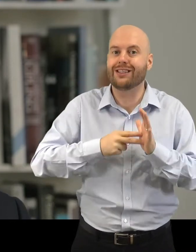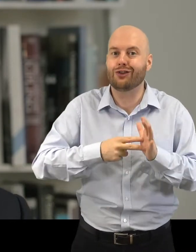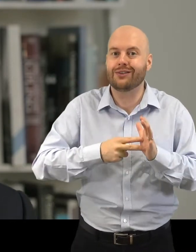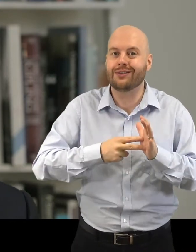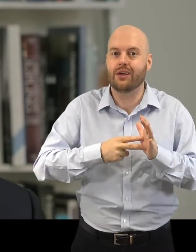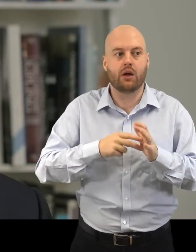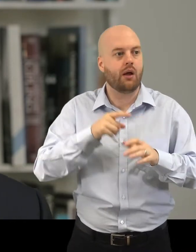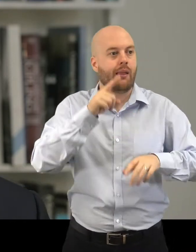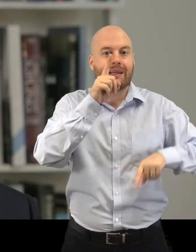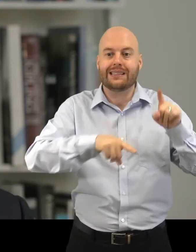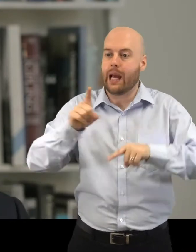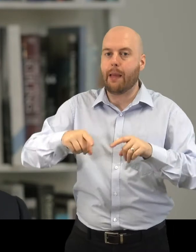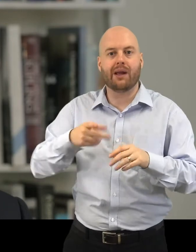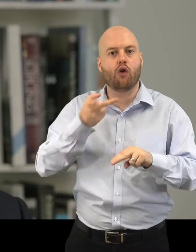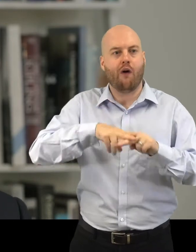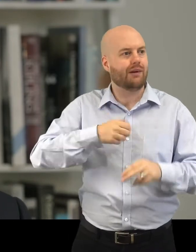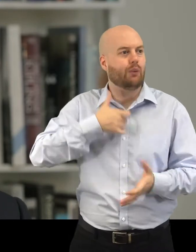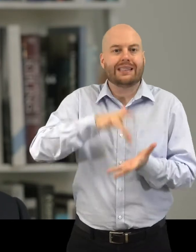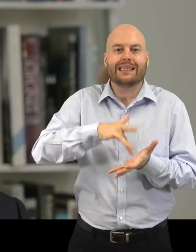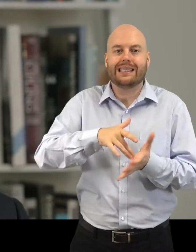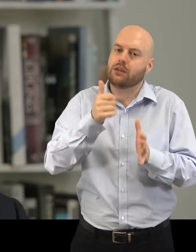then the dynamic of the city begins again.